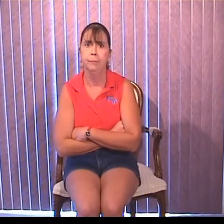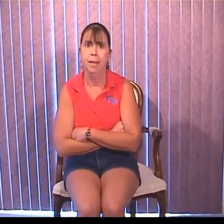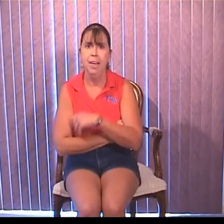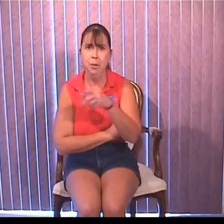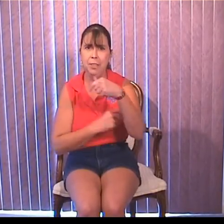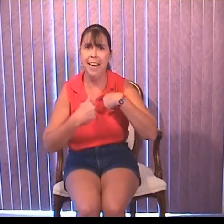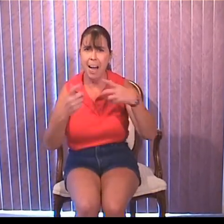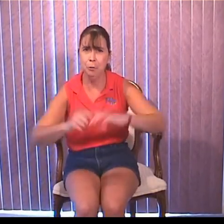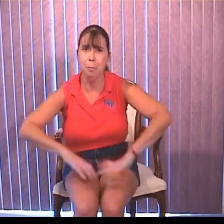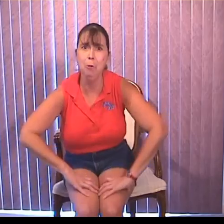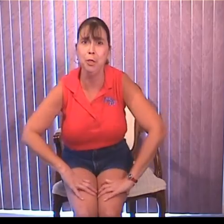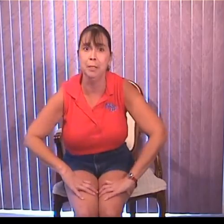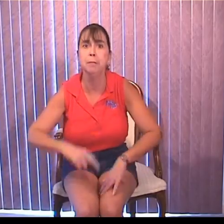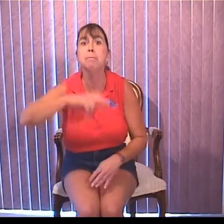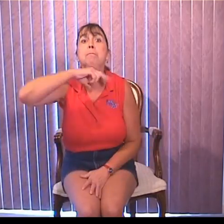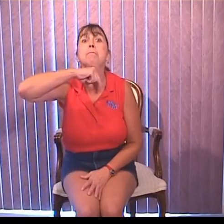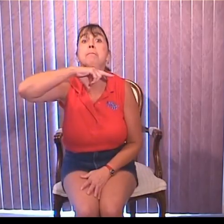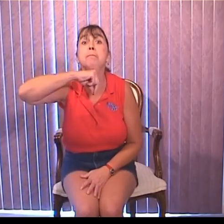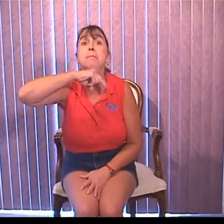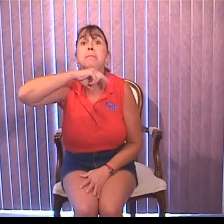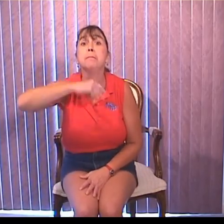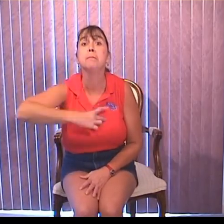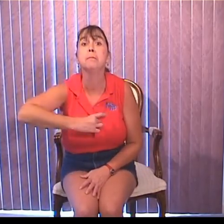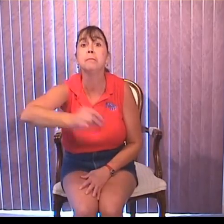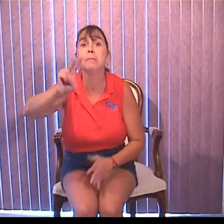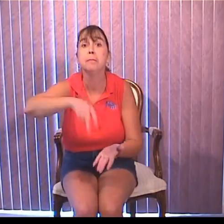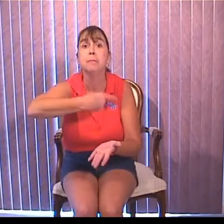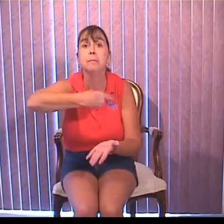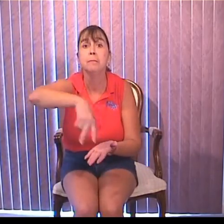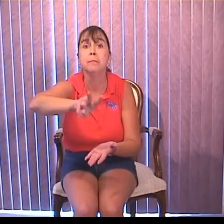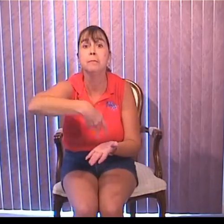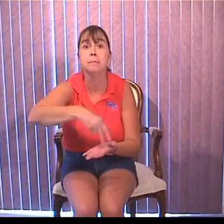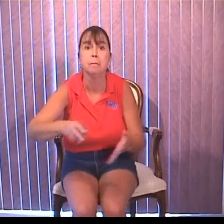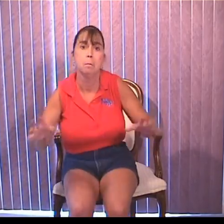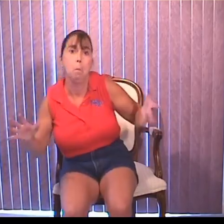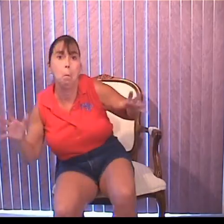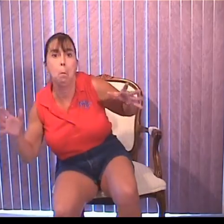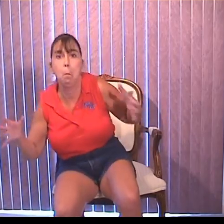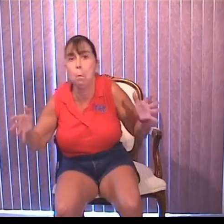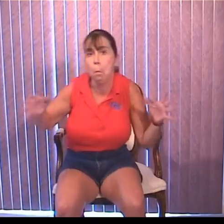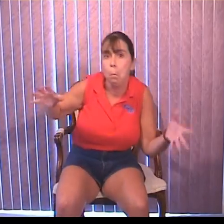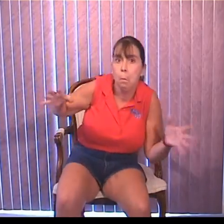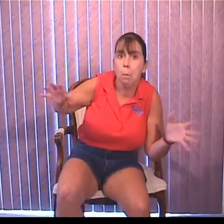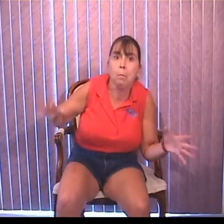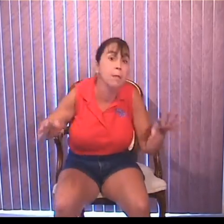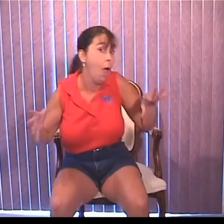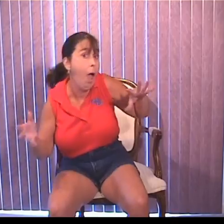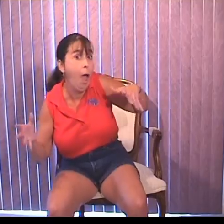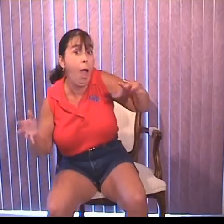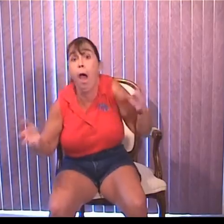You sing, I'll do the motions. Tommy Turkey, he loves to dance. He shakes his tail feathers when he